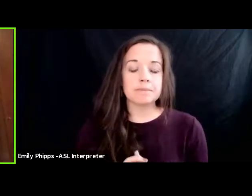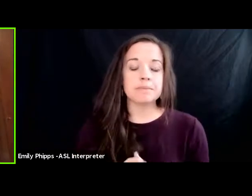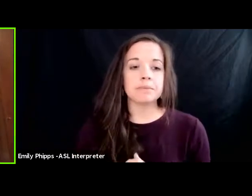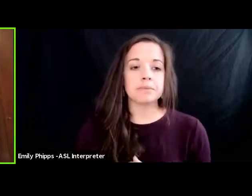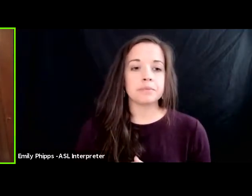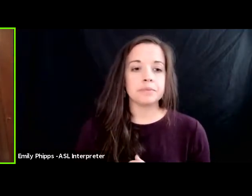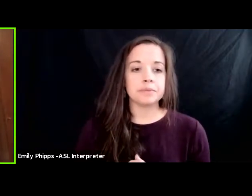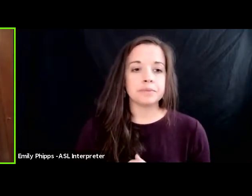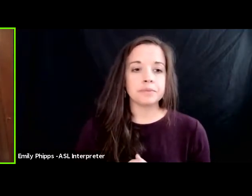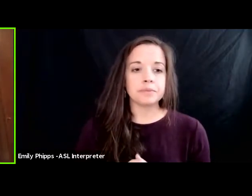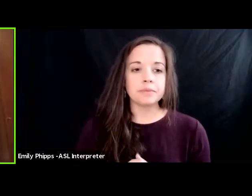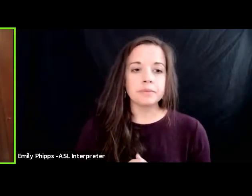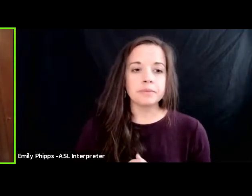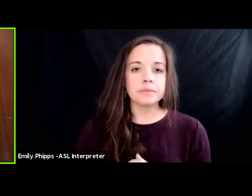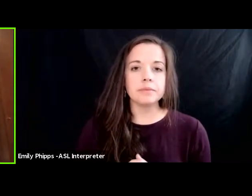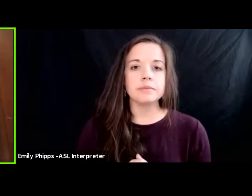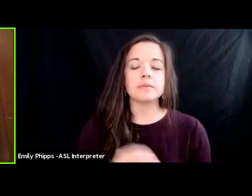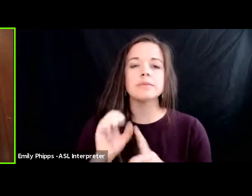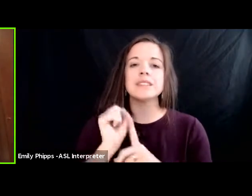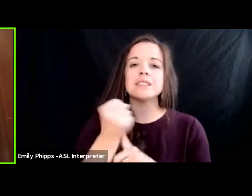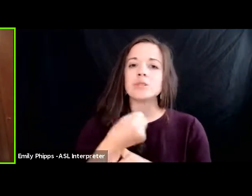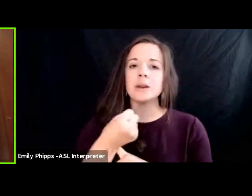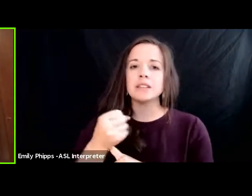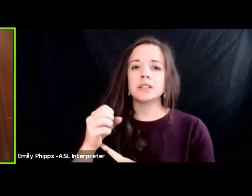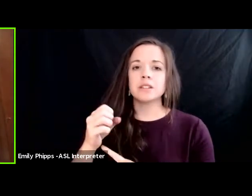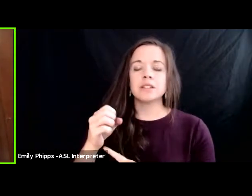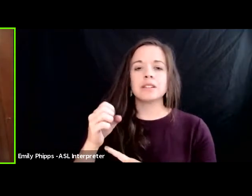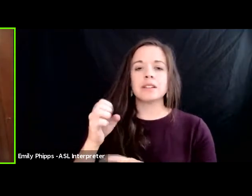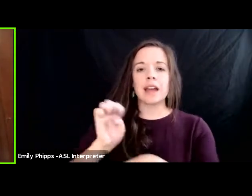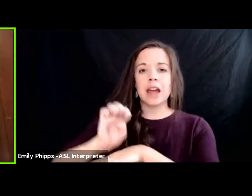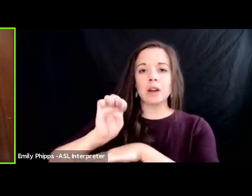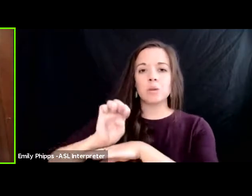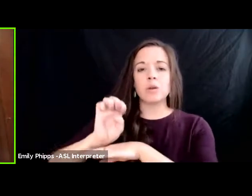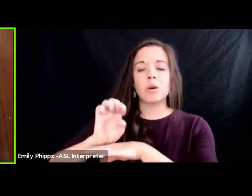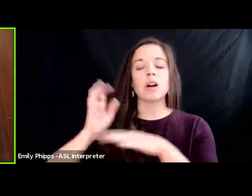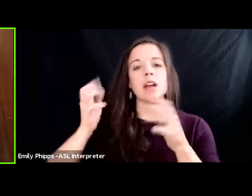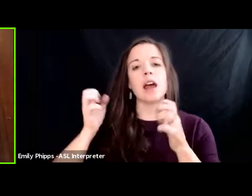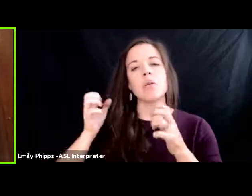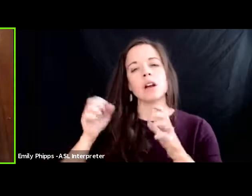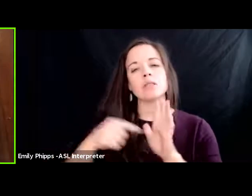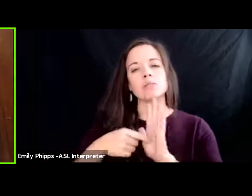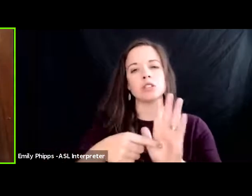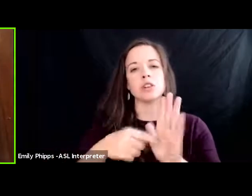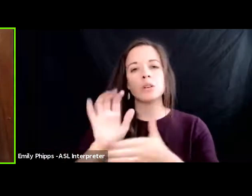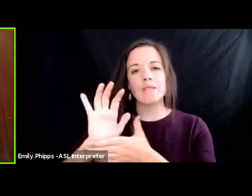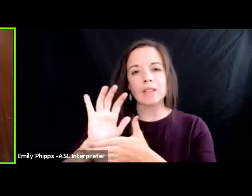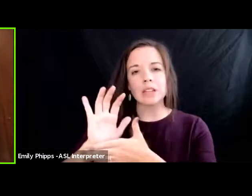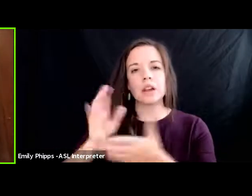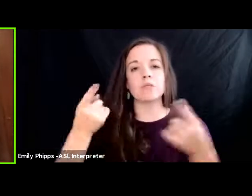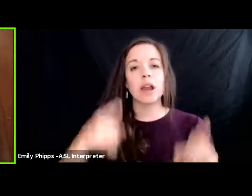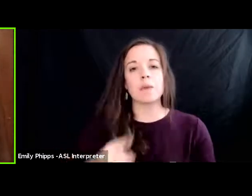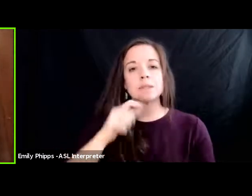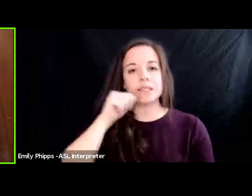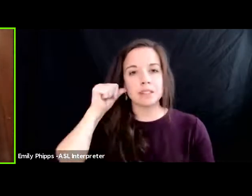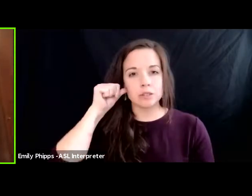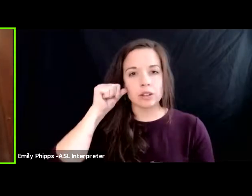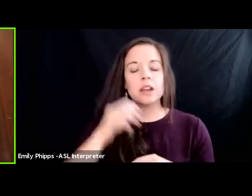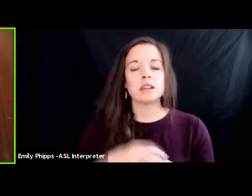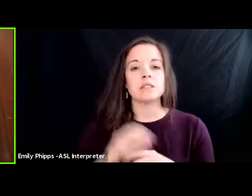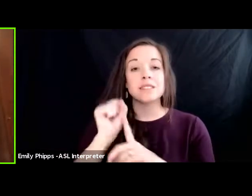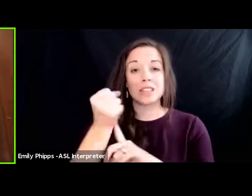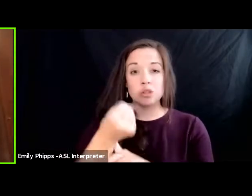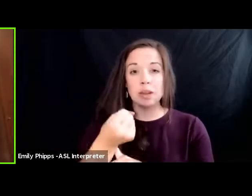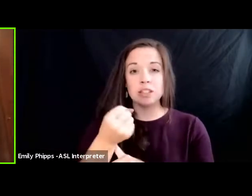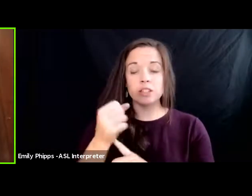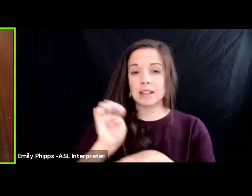um the case in ecuador and i and i actually want to show you a little clip about what happened yesterday the case in ecuador of